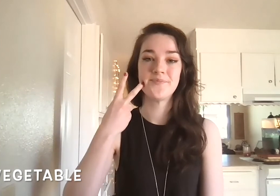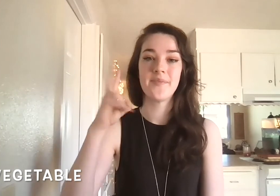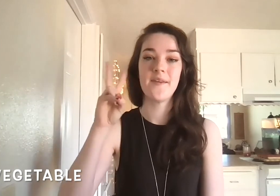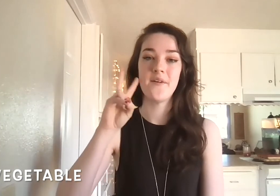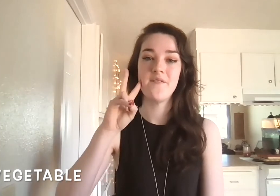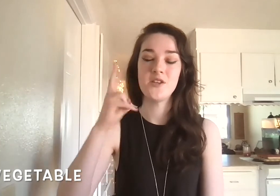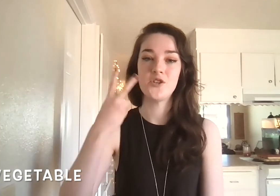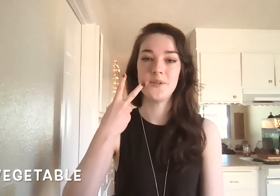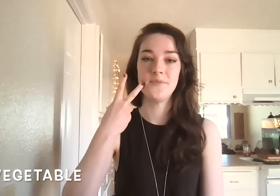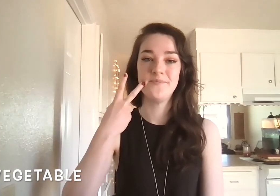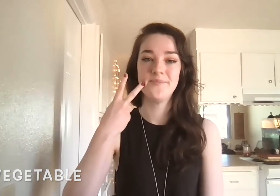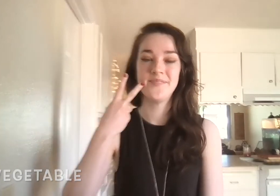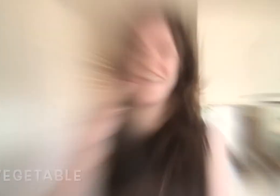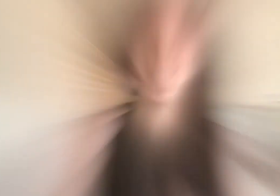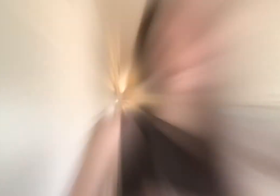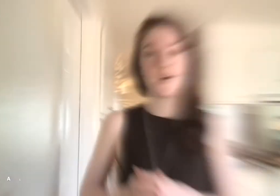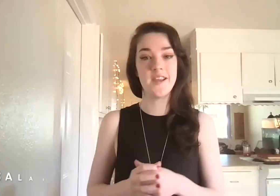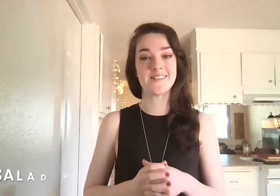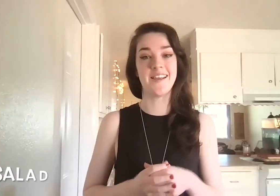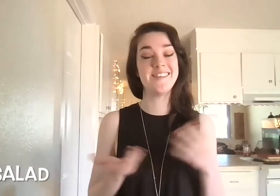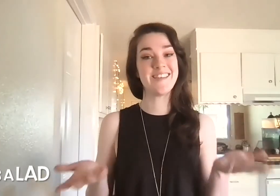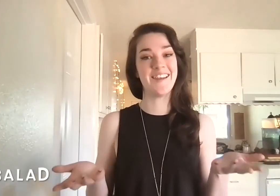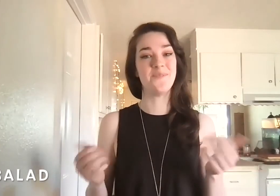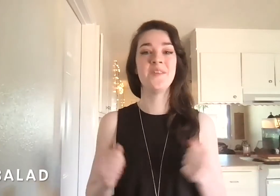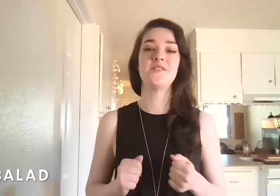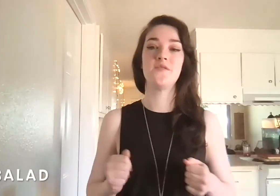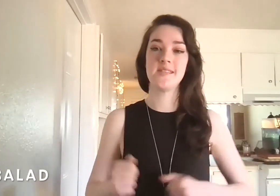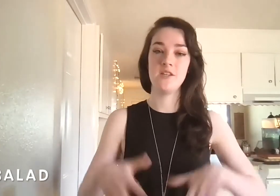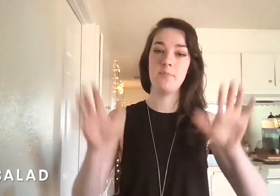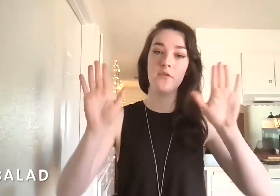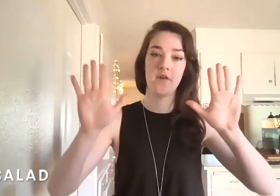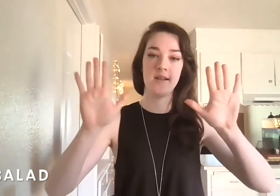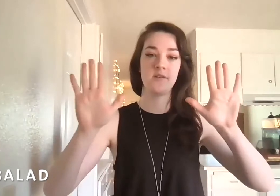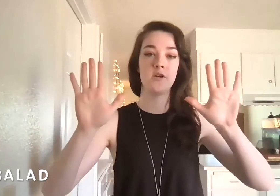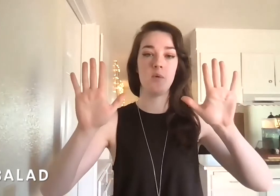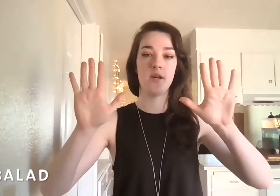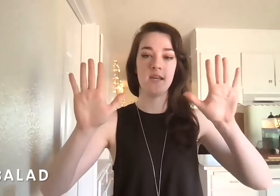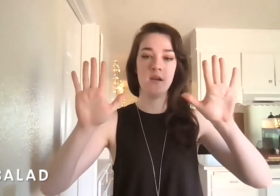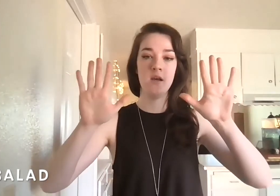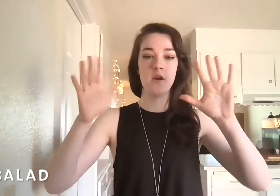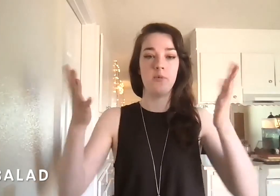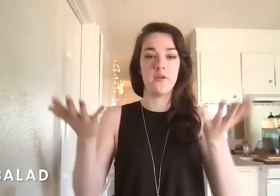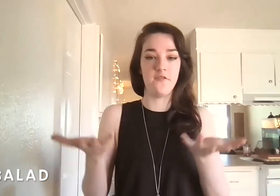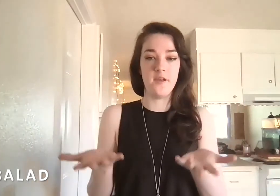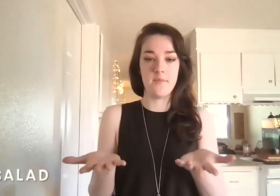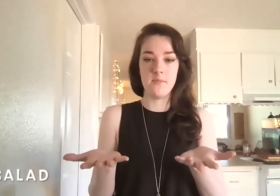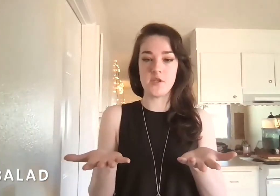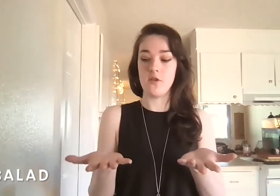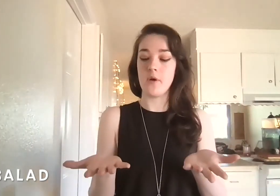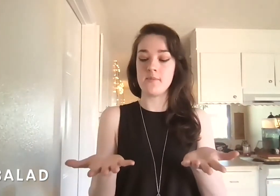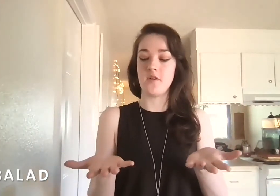Vegetable, vegetable. Nice. So our next sign is salad. So for salad, both of our hands are going to be working, and we're going to flip them so the palms of